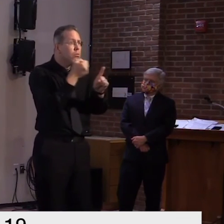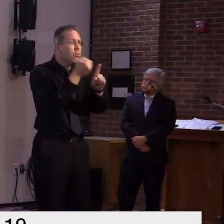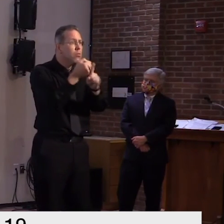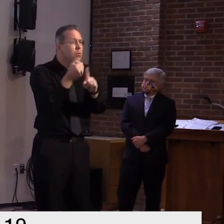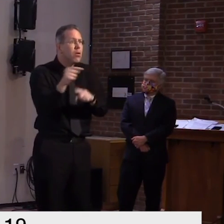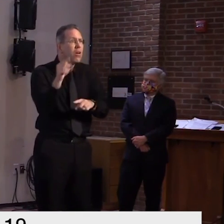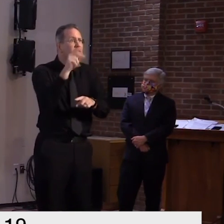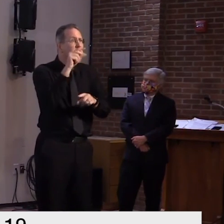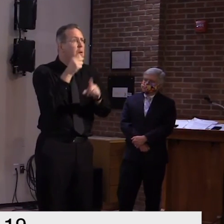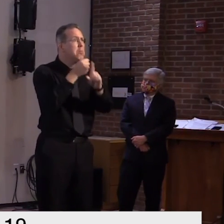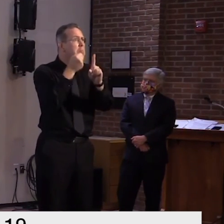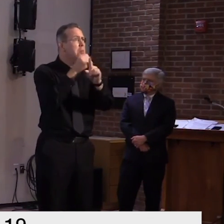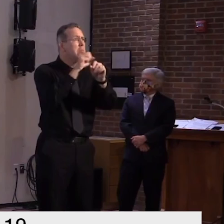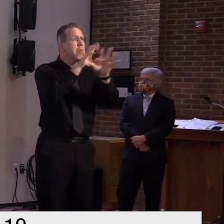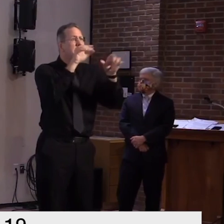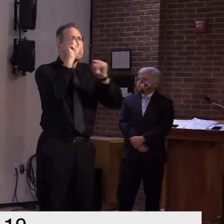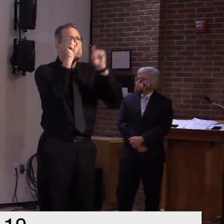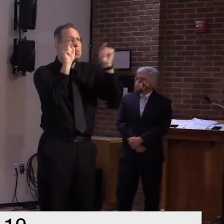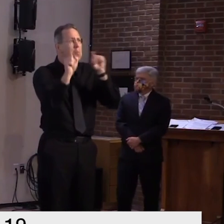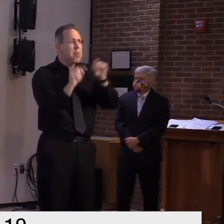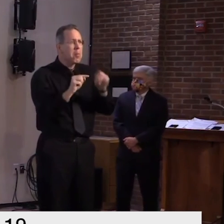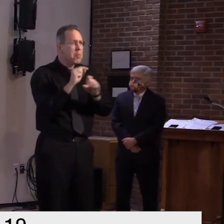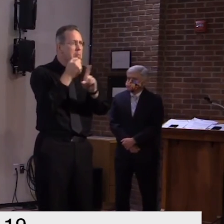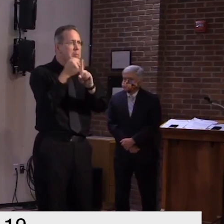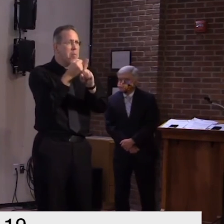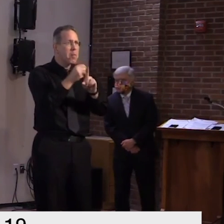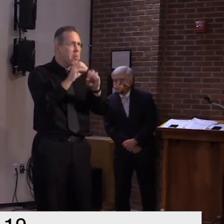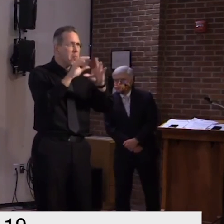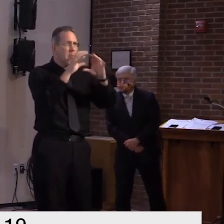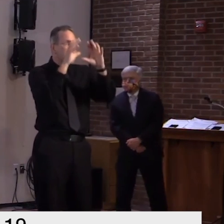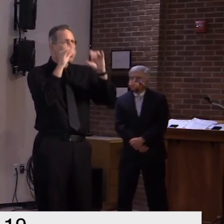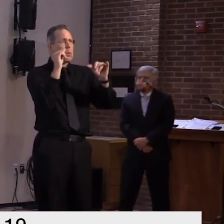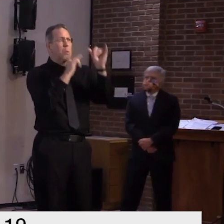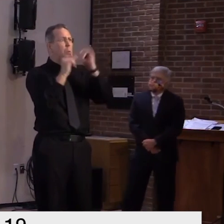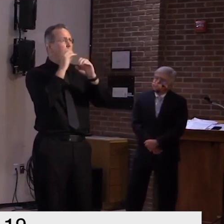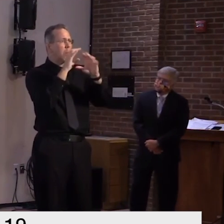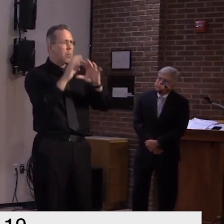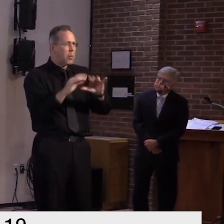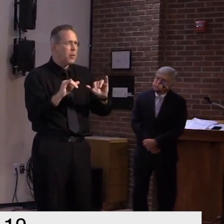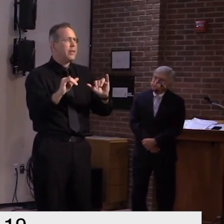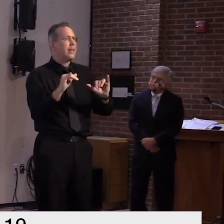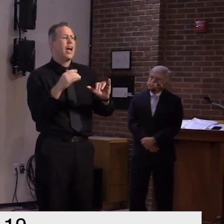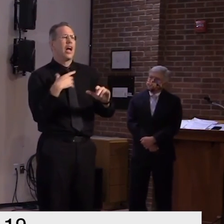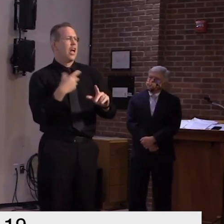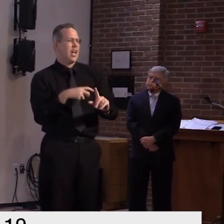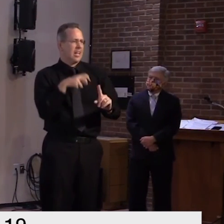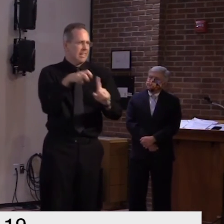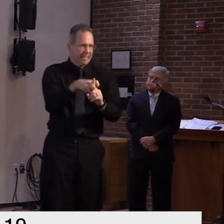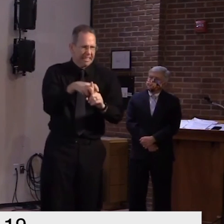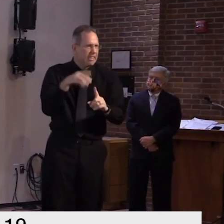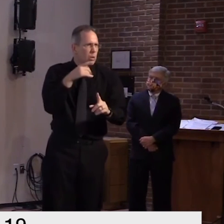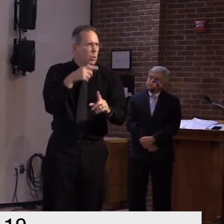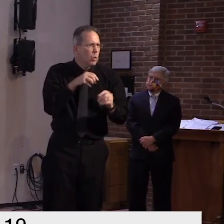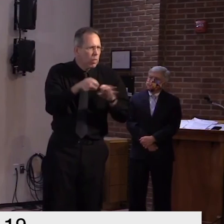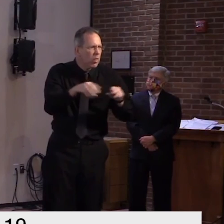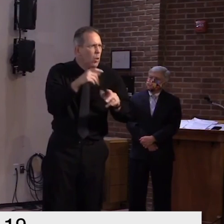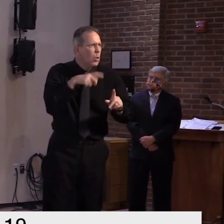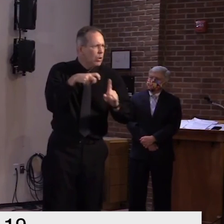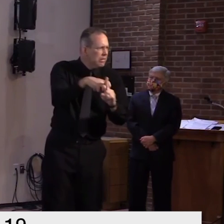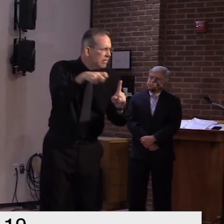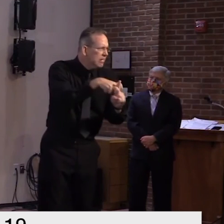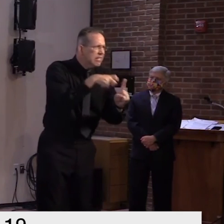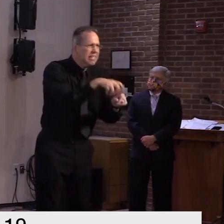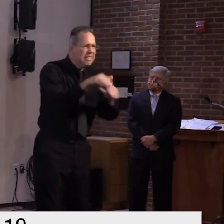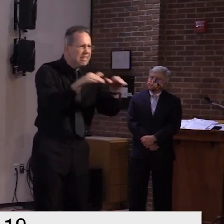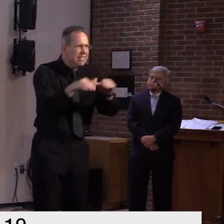able to contact trace uh and we weren't able to contain this uh that would give me concern so uh we're not uh